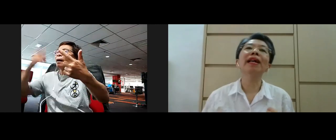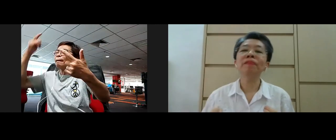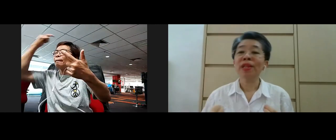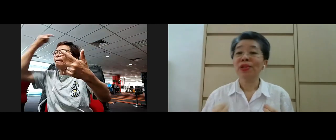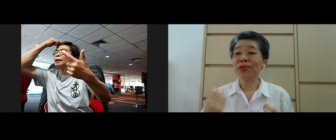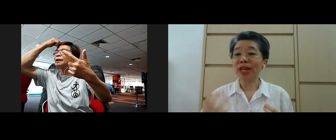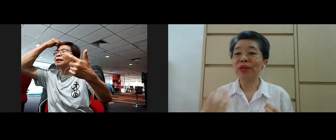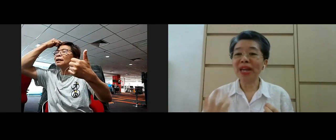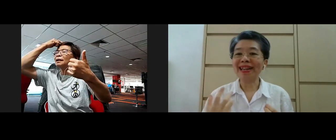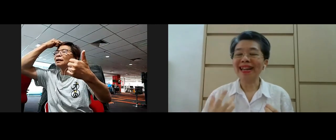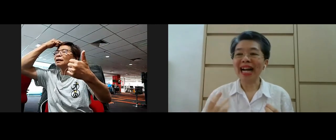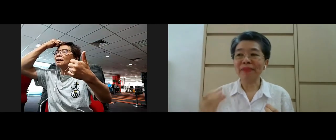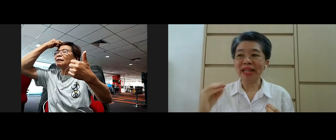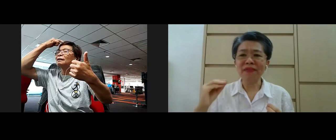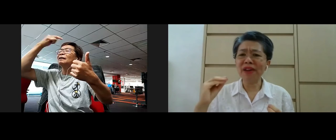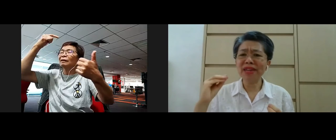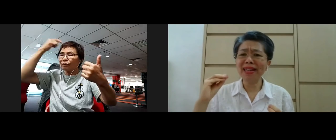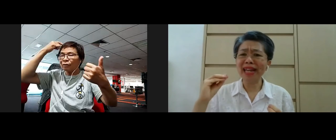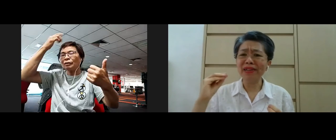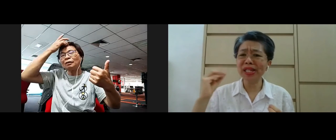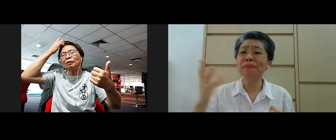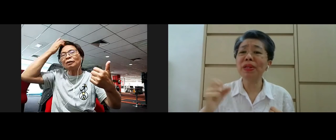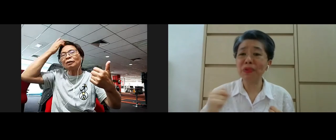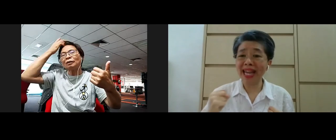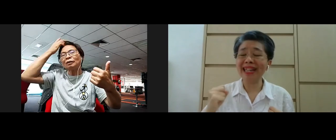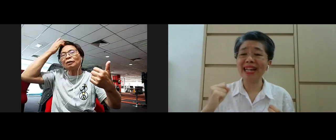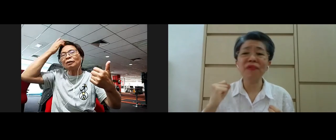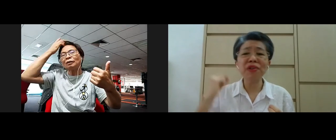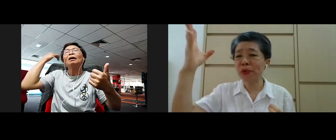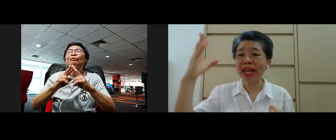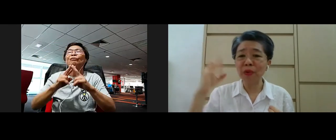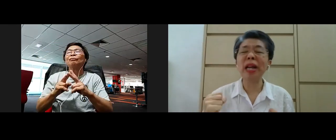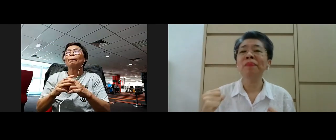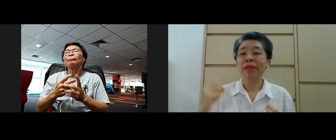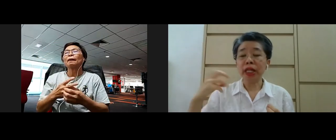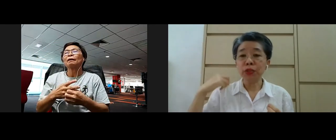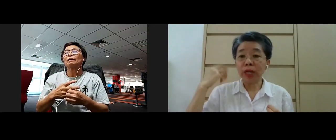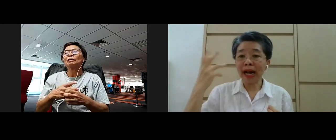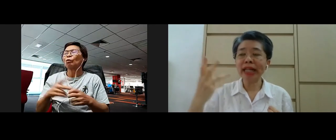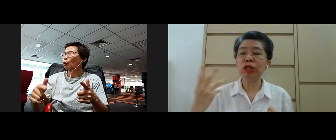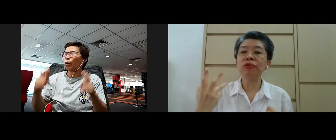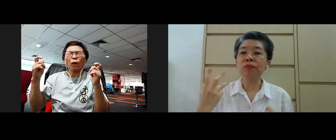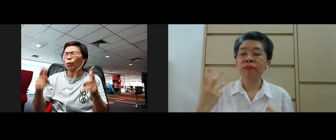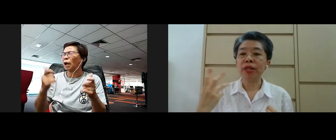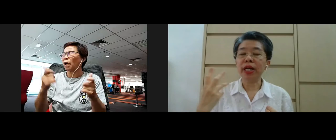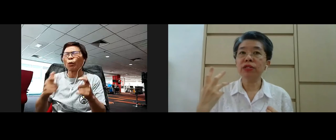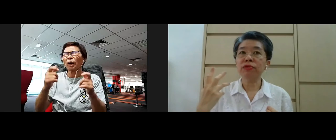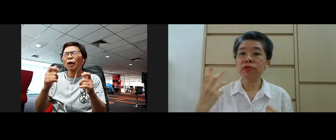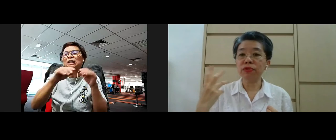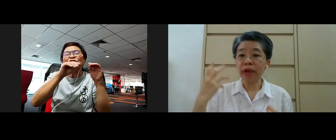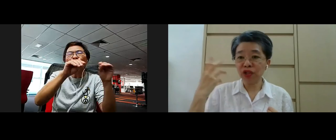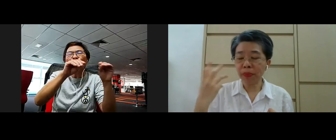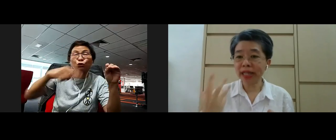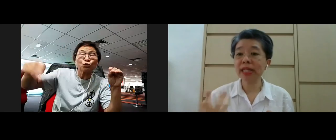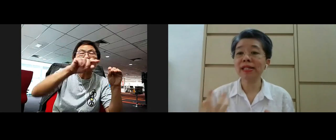yeah so in a way in a very simple way yeah very quick way yeah to guide you yeah